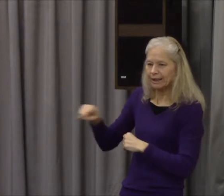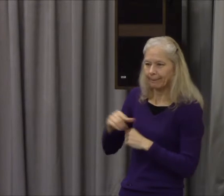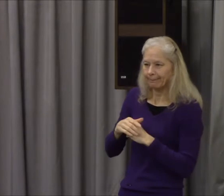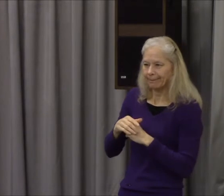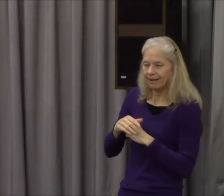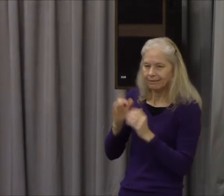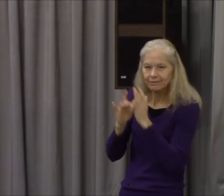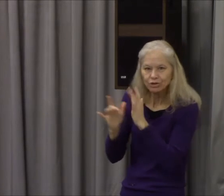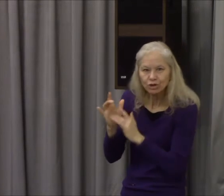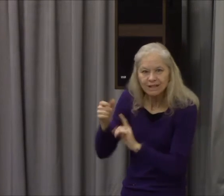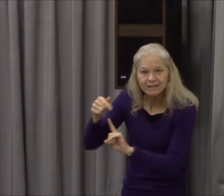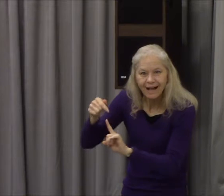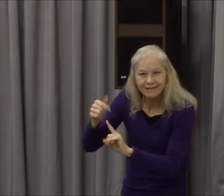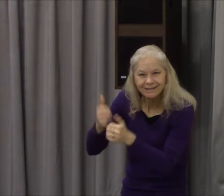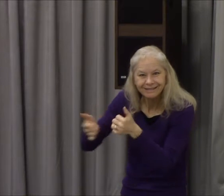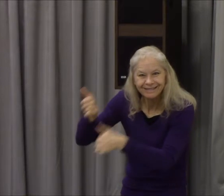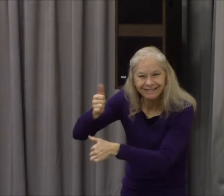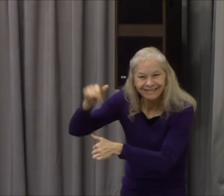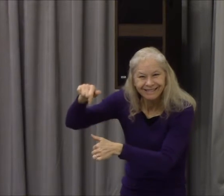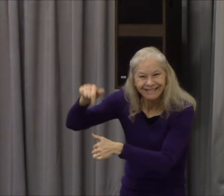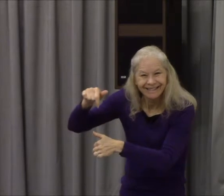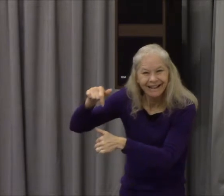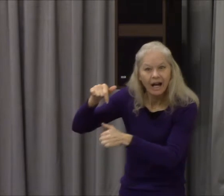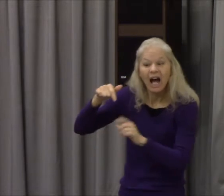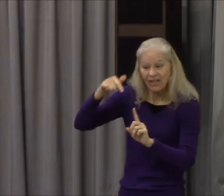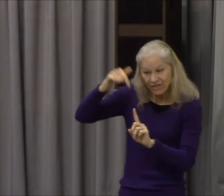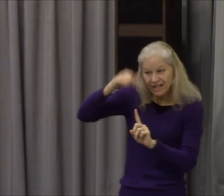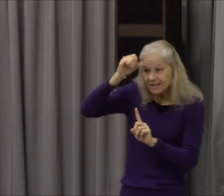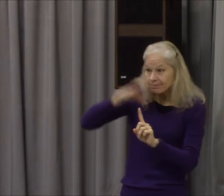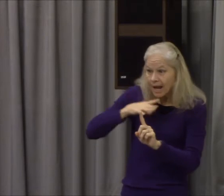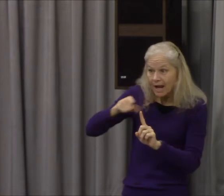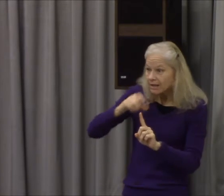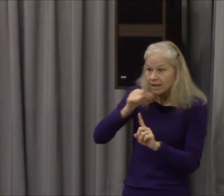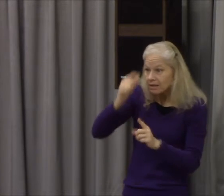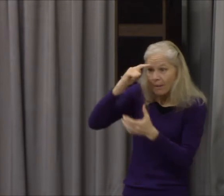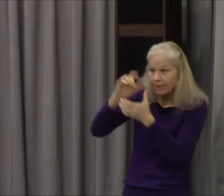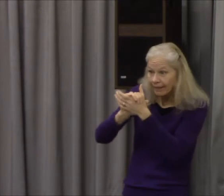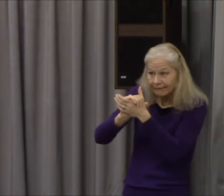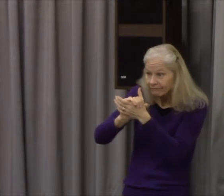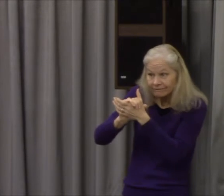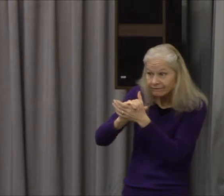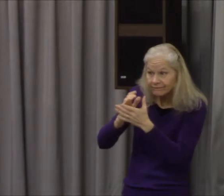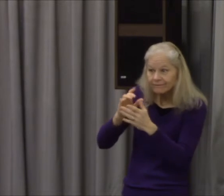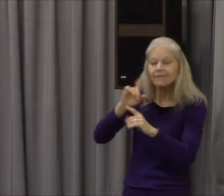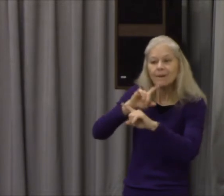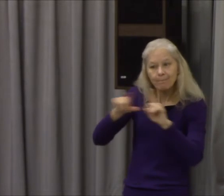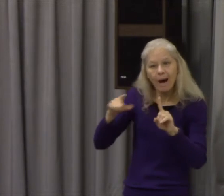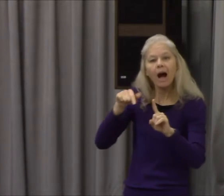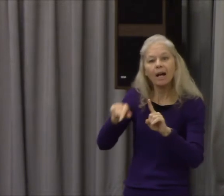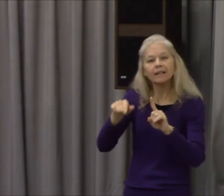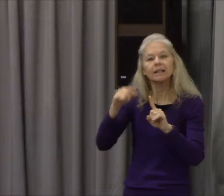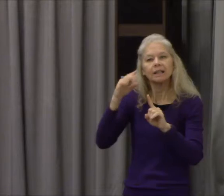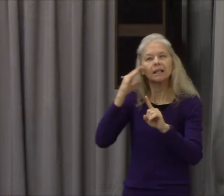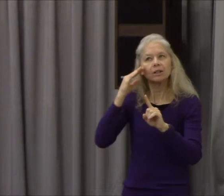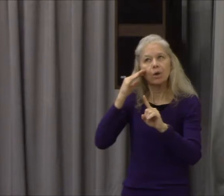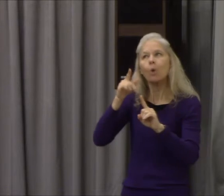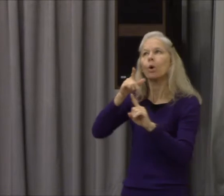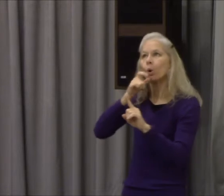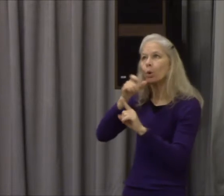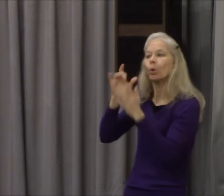indelible marks that Christ made on history when he came you see oh the enemies don't speak well of Jesus but they